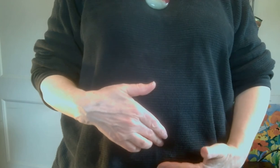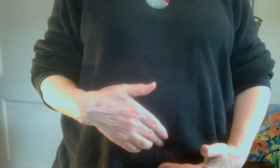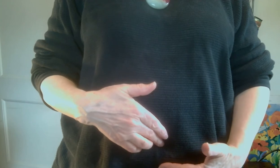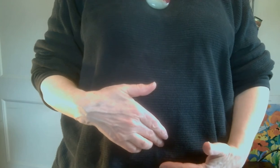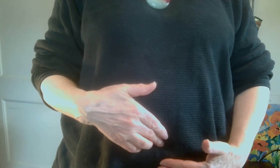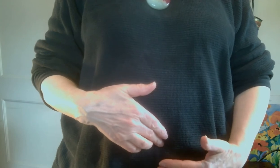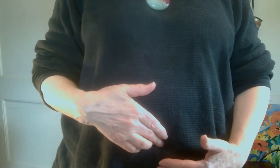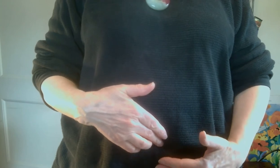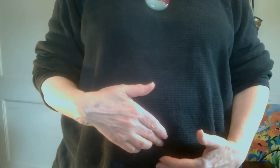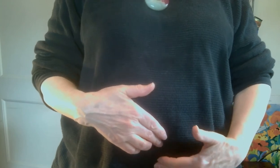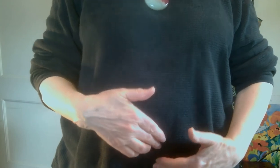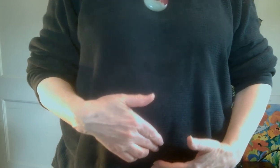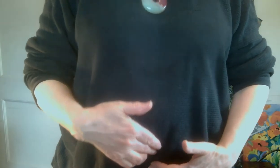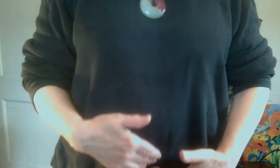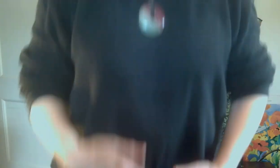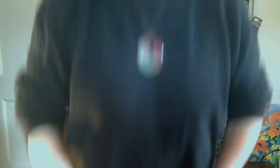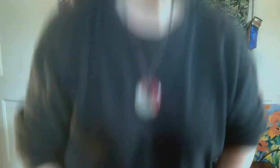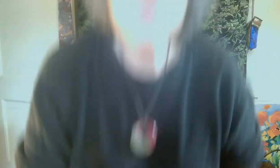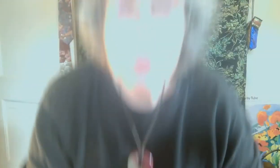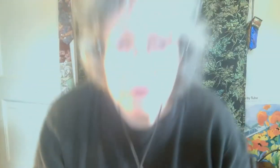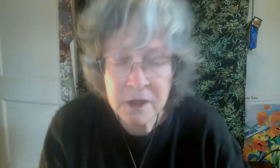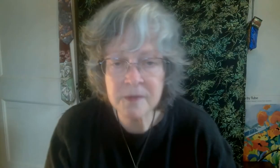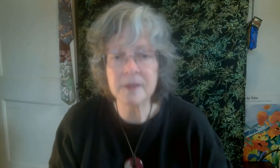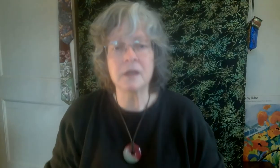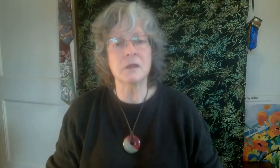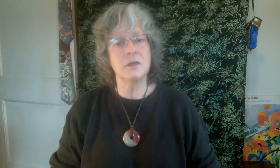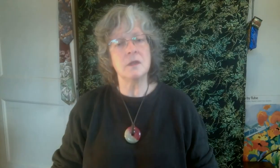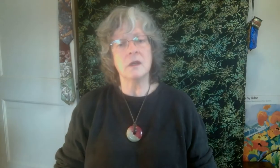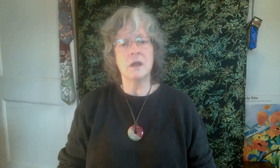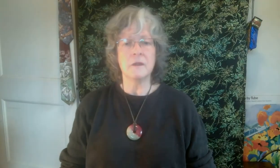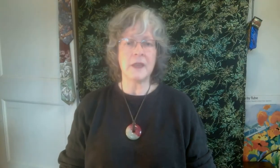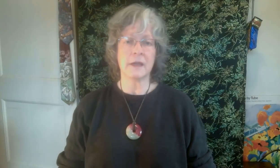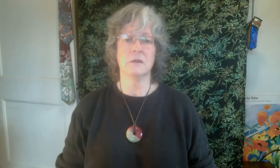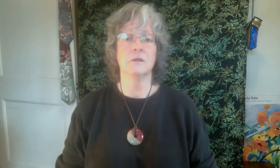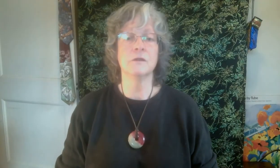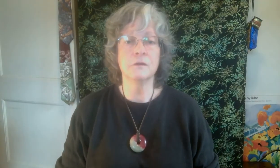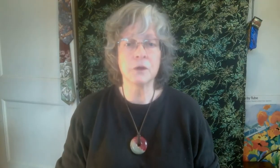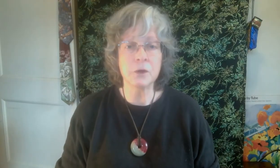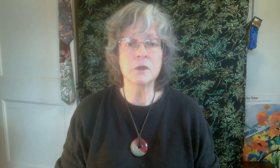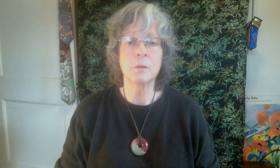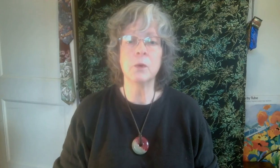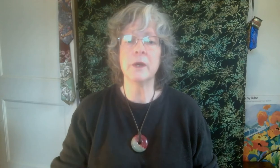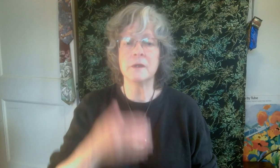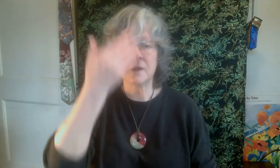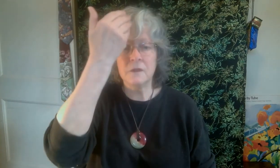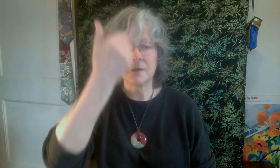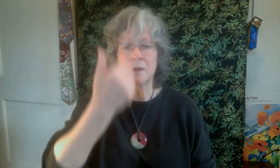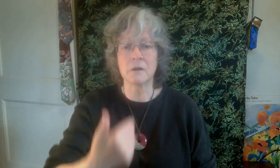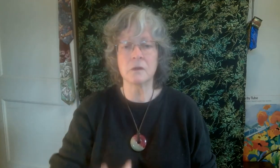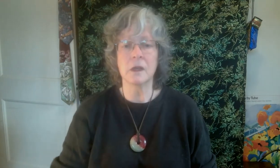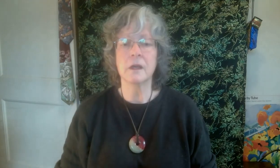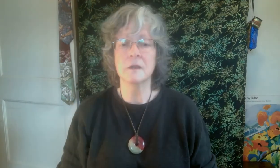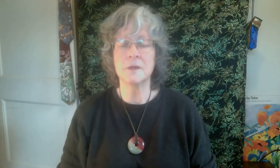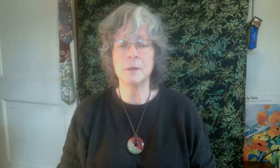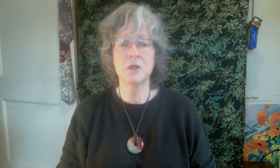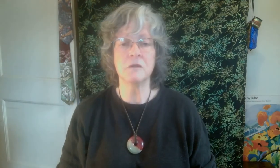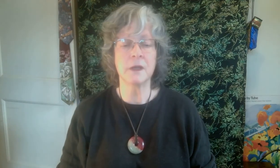that curve, is CV6. CV6. That's the first point. CV6. Conception vessel.